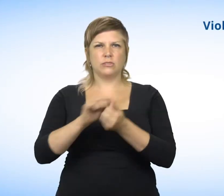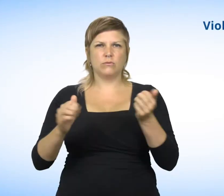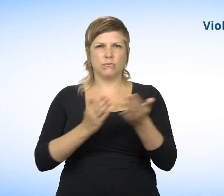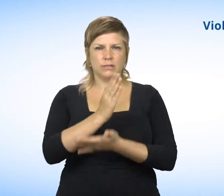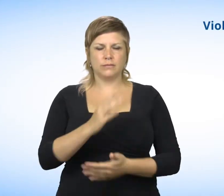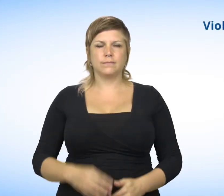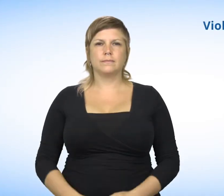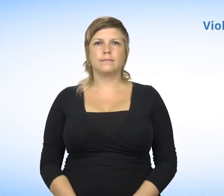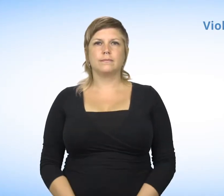Violation of Rights